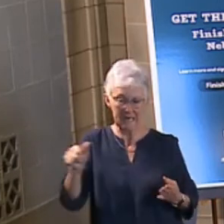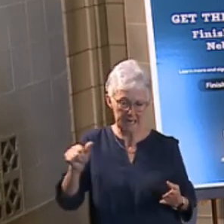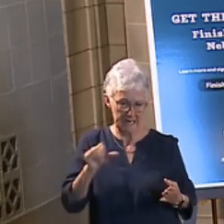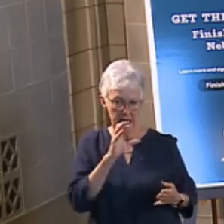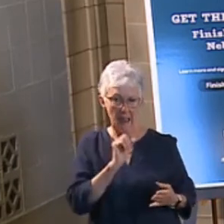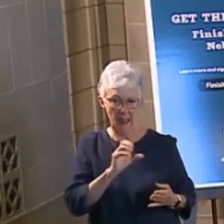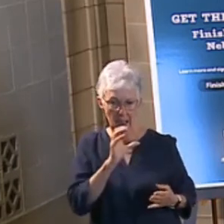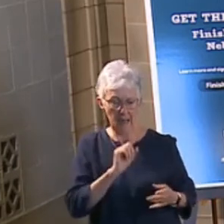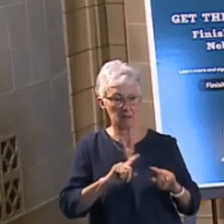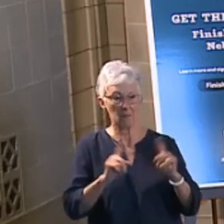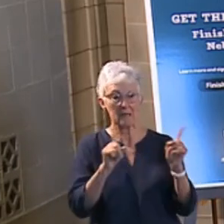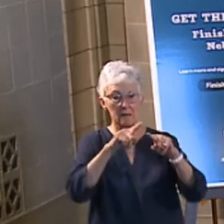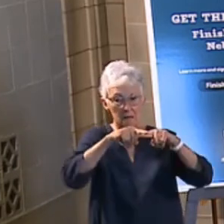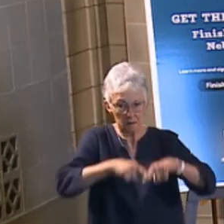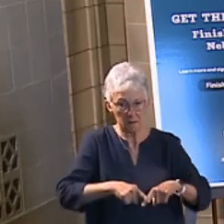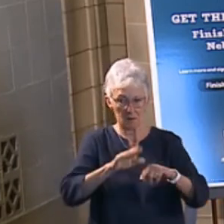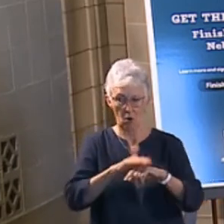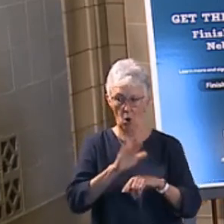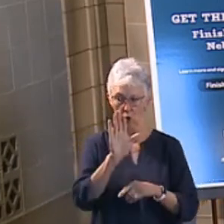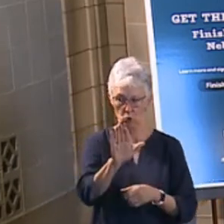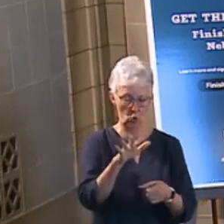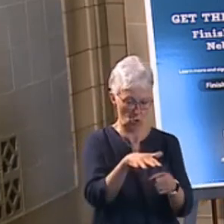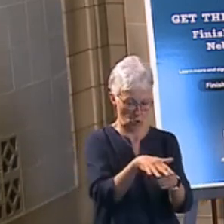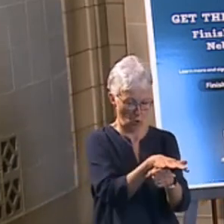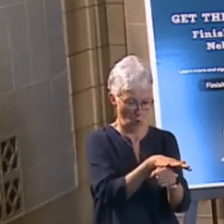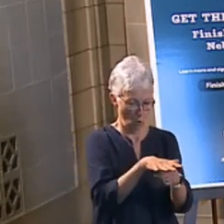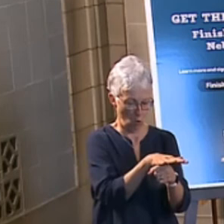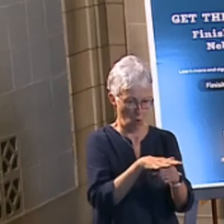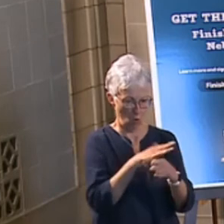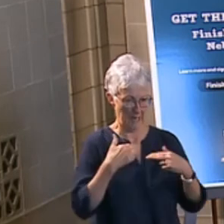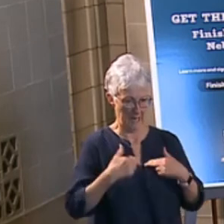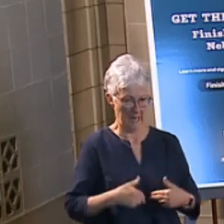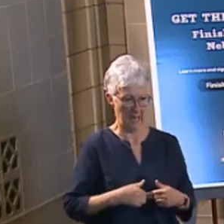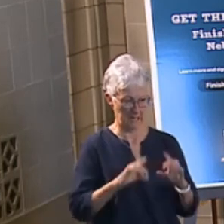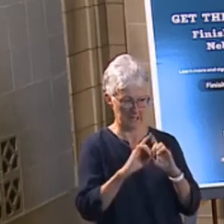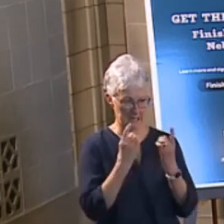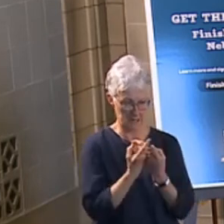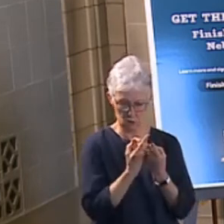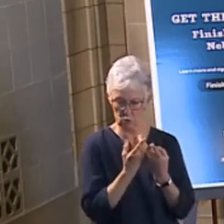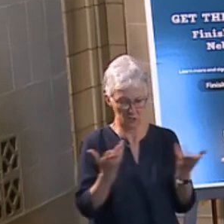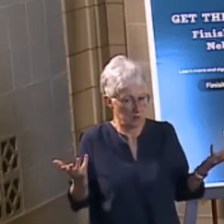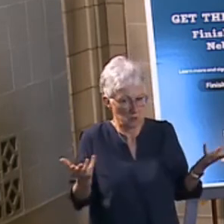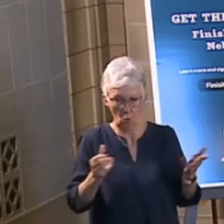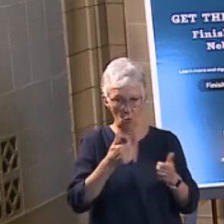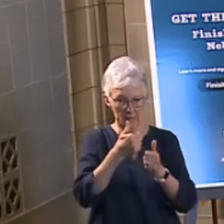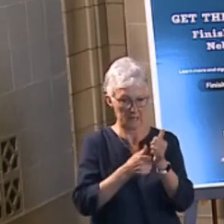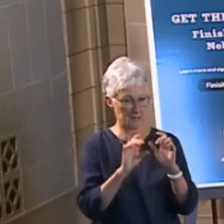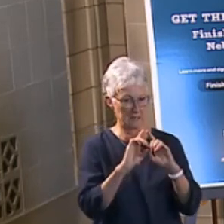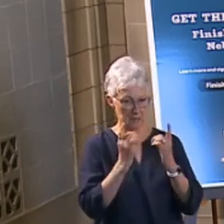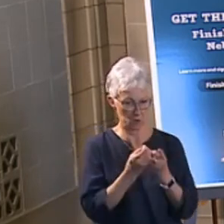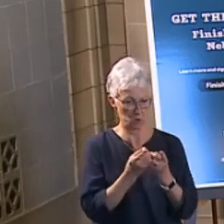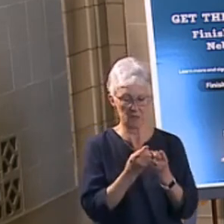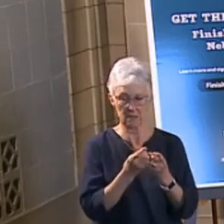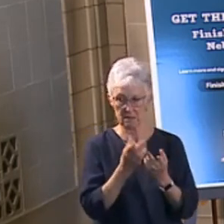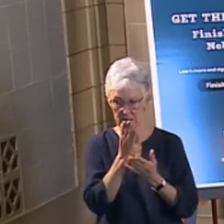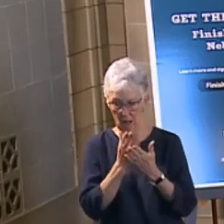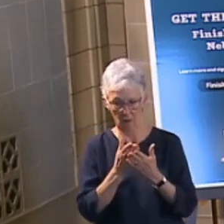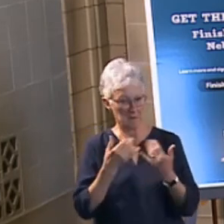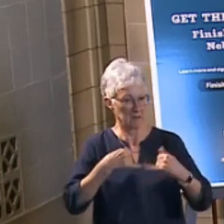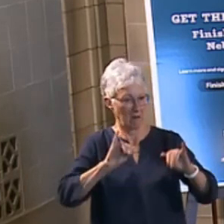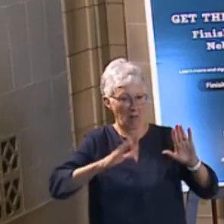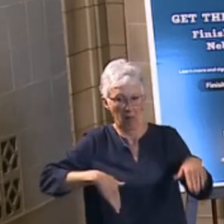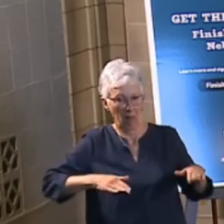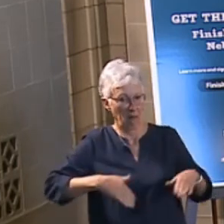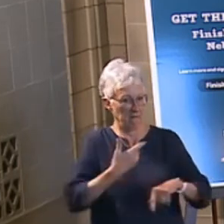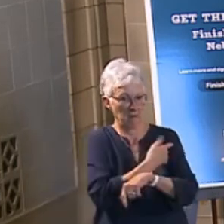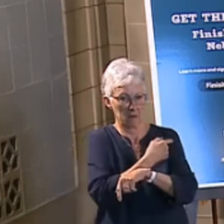that, again, it depends on your local health district. So every health district is progressing at different levels. So, again, we want to make sure